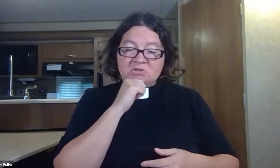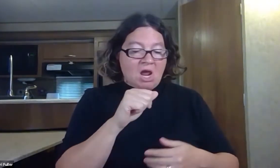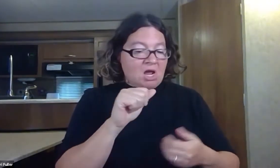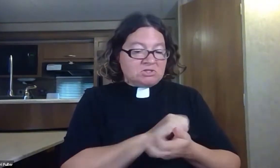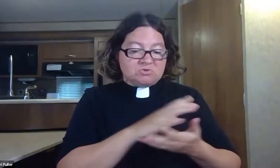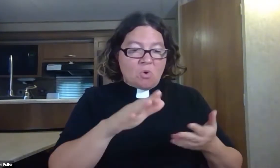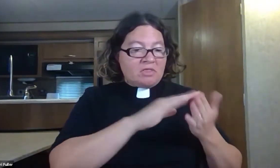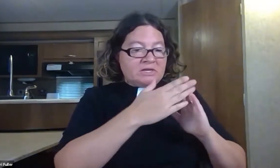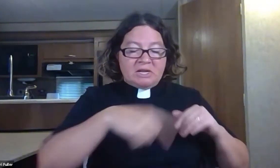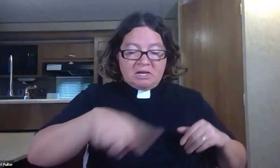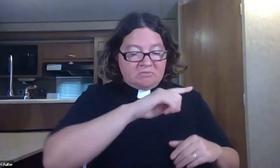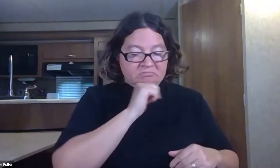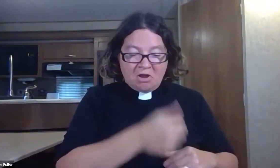and did not destroy Nineveh.